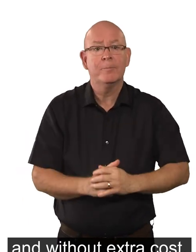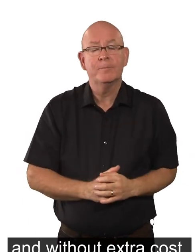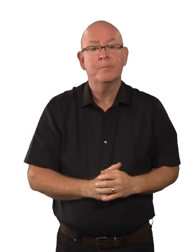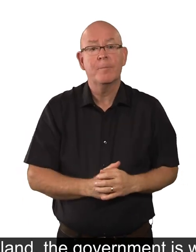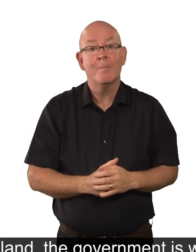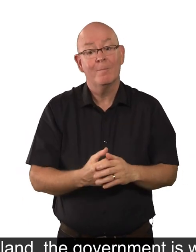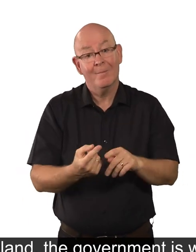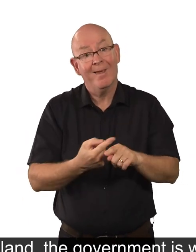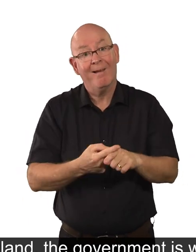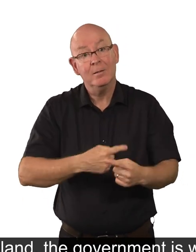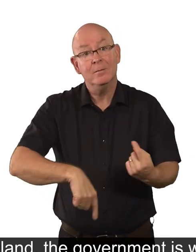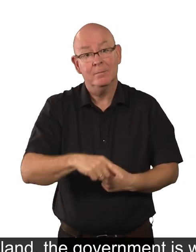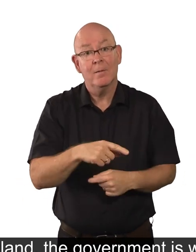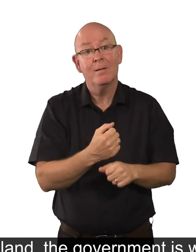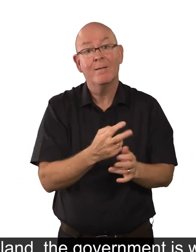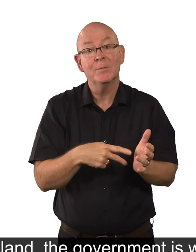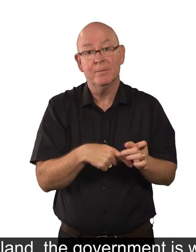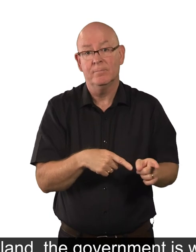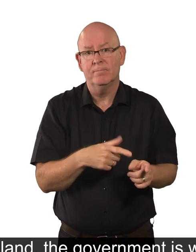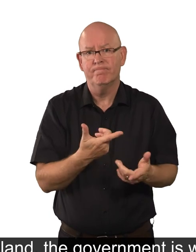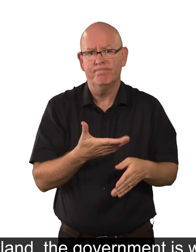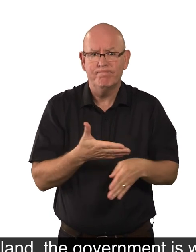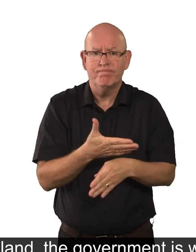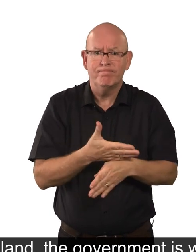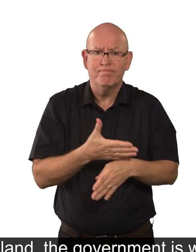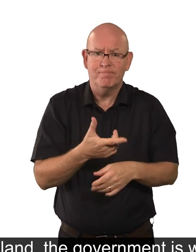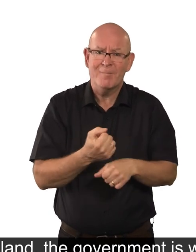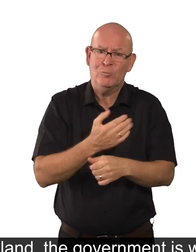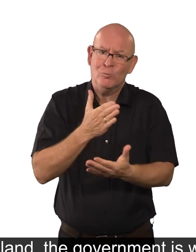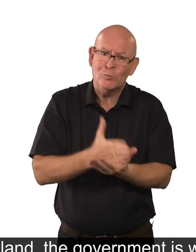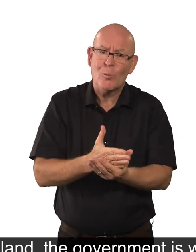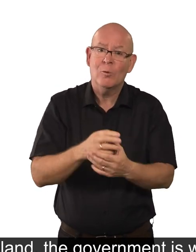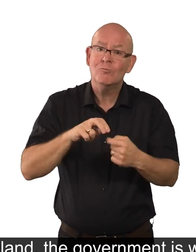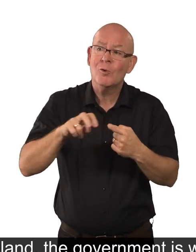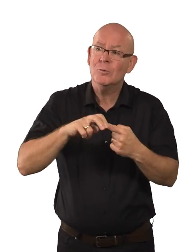In England, the Government is working to make transport easier to use.